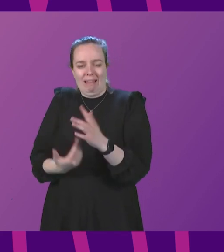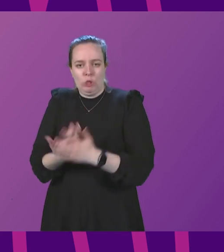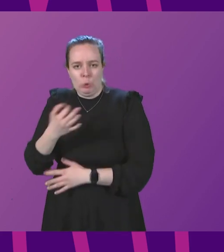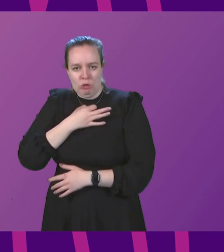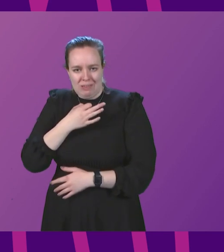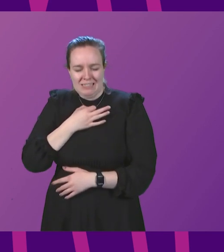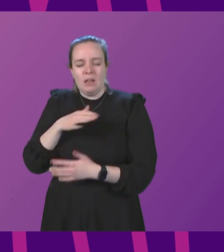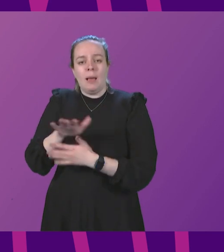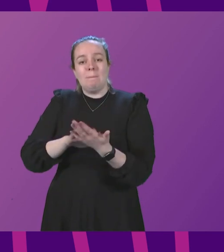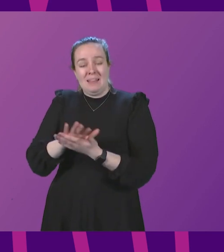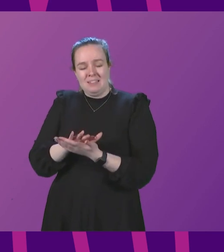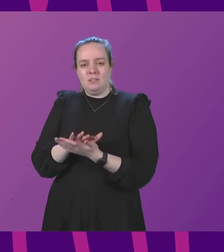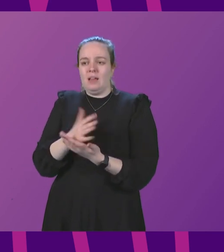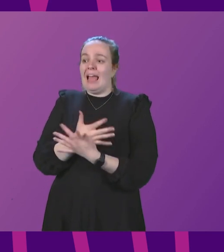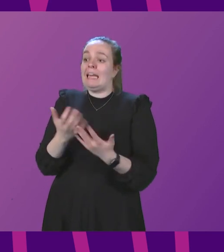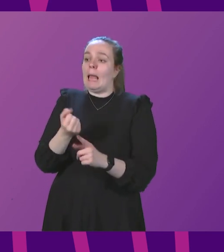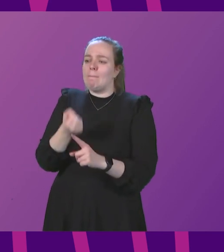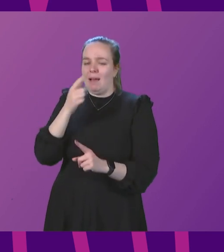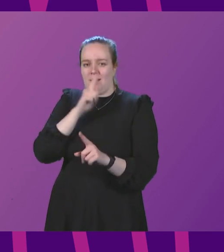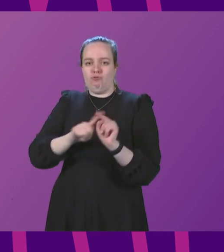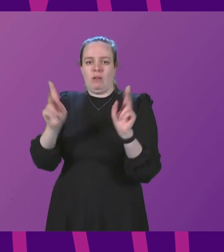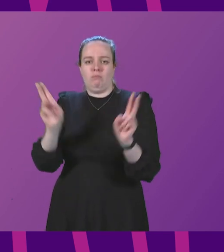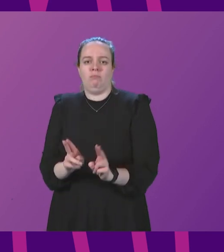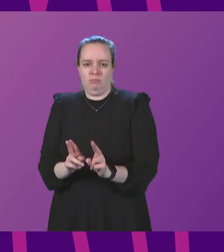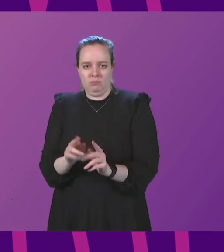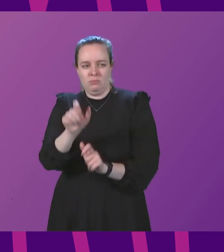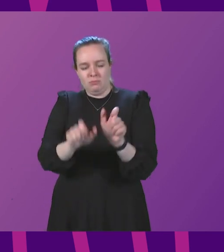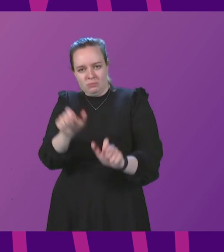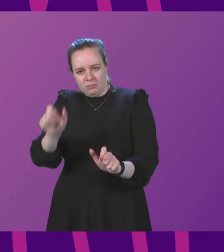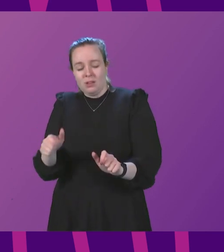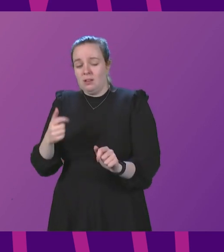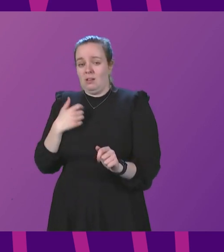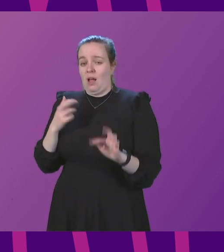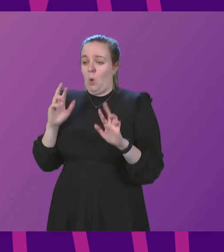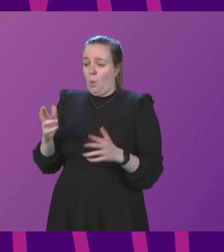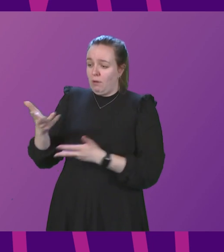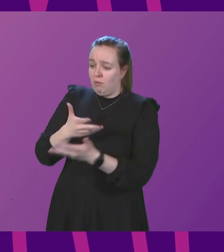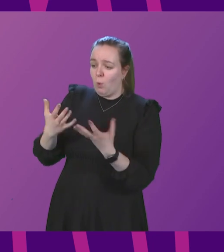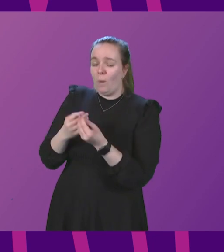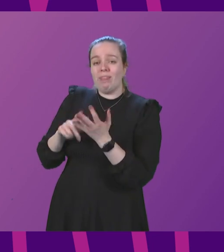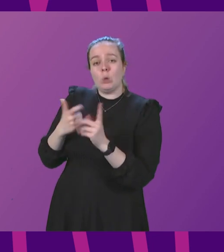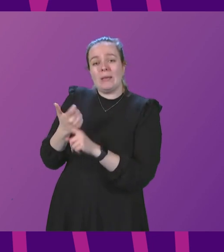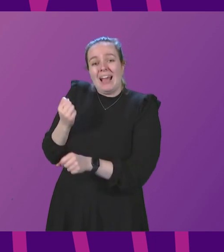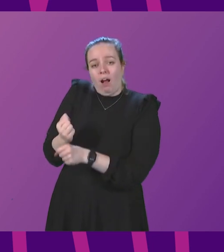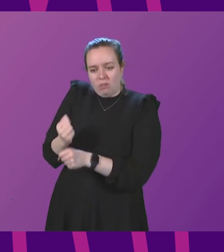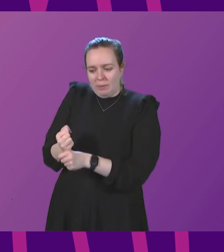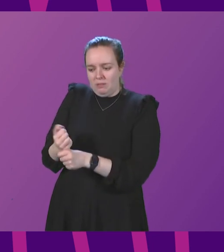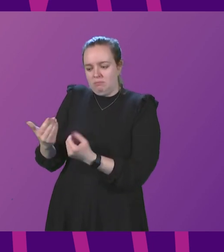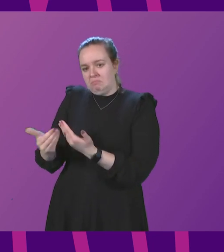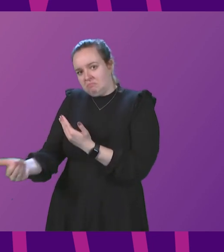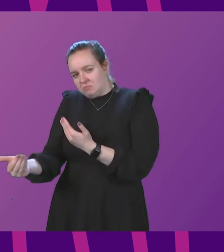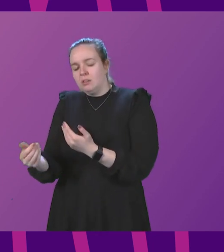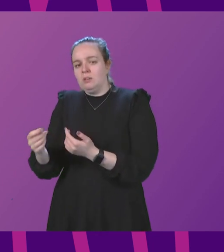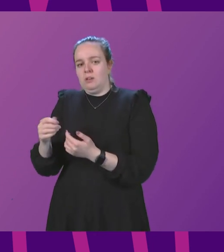to minimise the impact that they have on the population and I hope that our discussions with the UK government in the period ahead